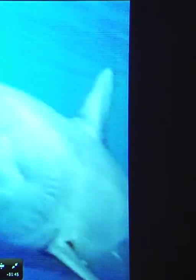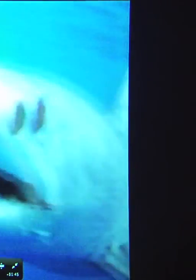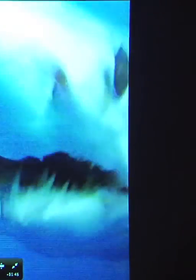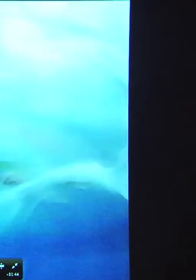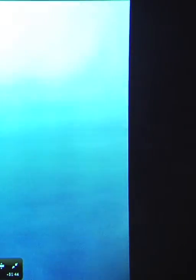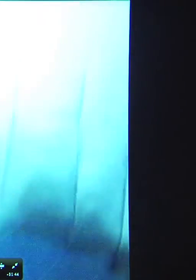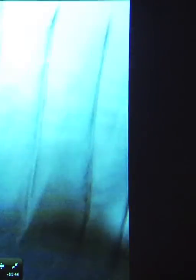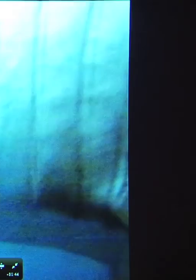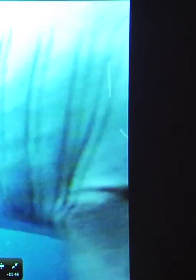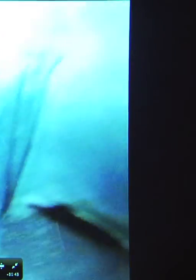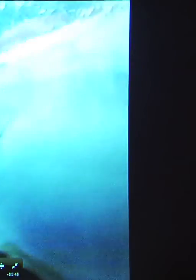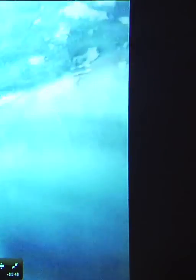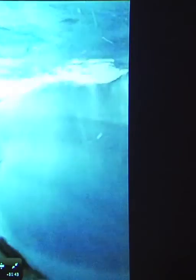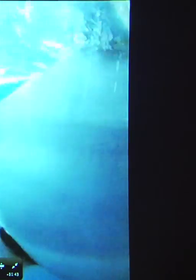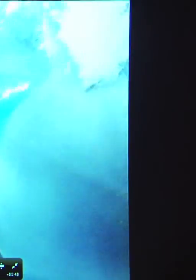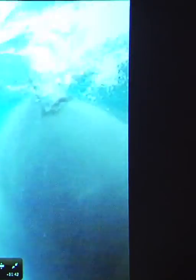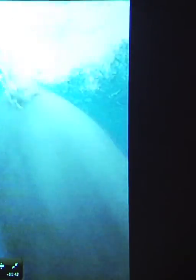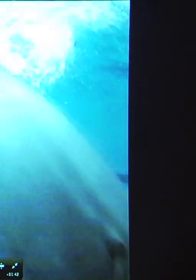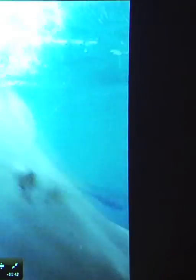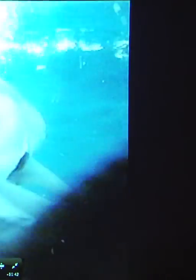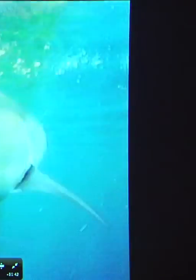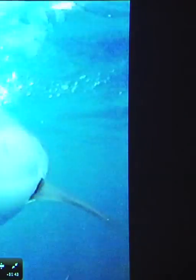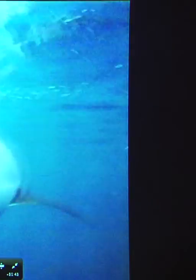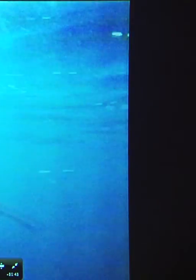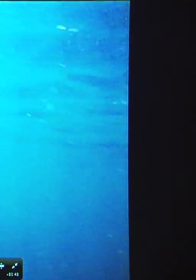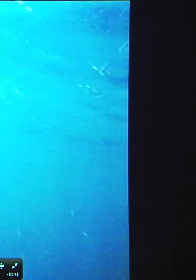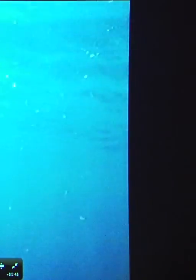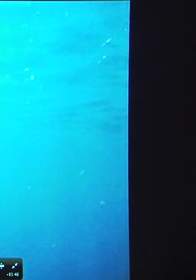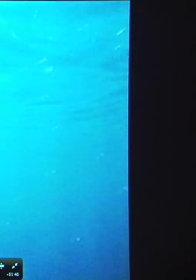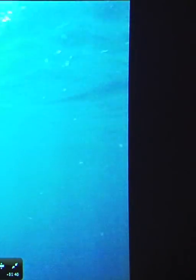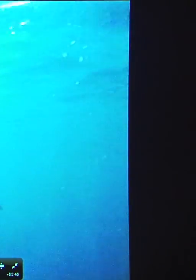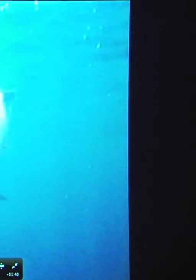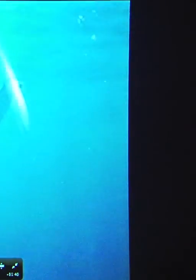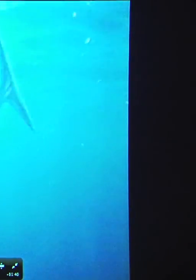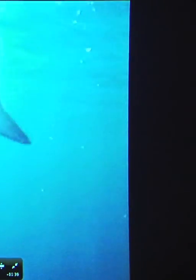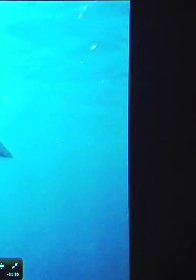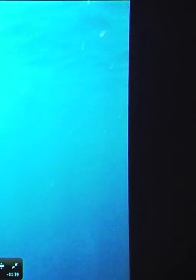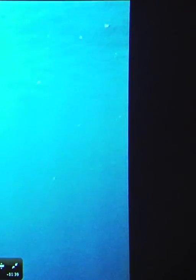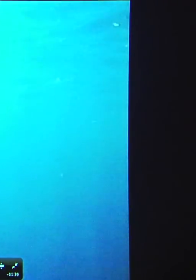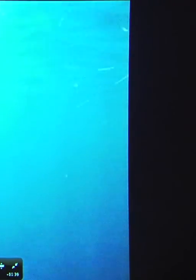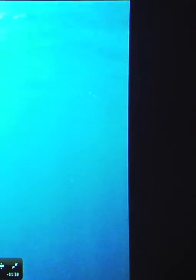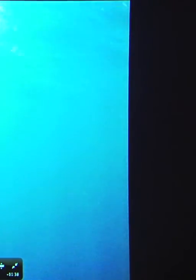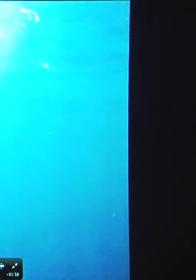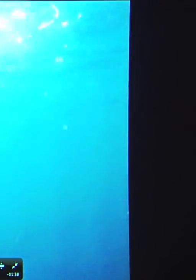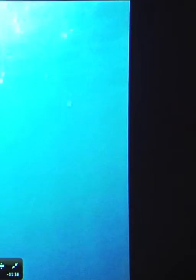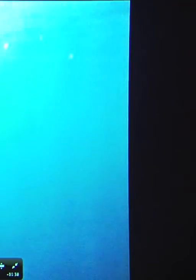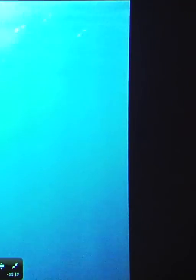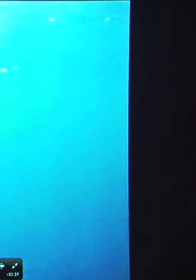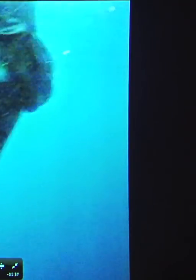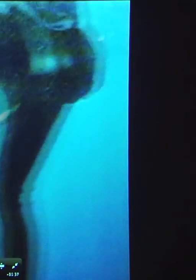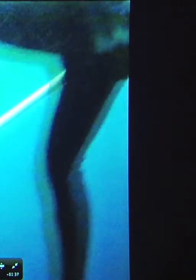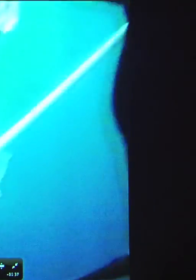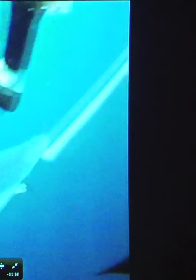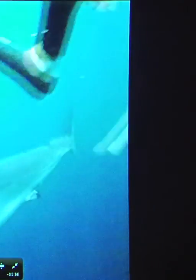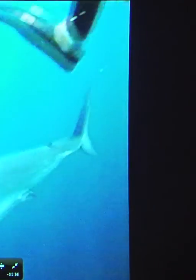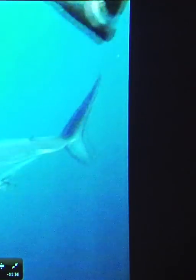regardless of their size, we pose no threat to it and are simply offering food. The Marco is truly an